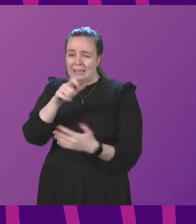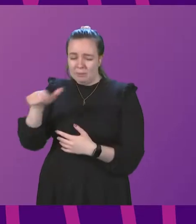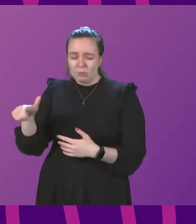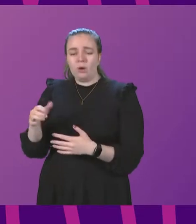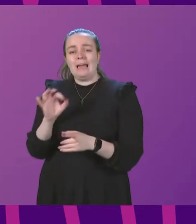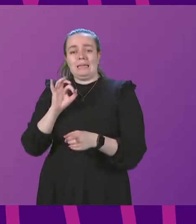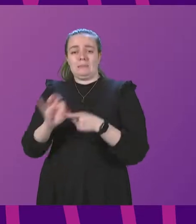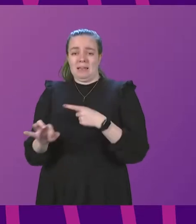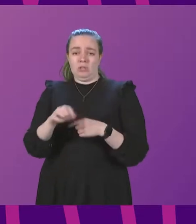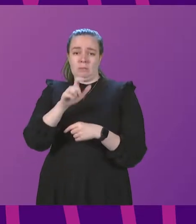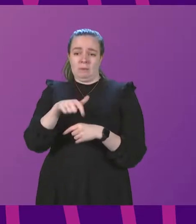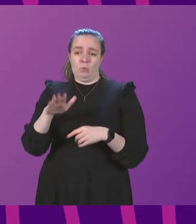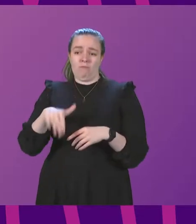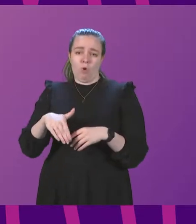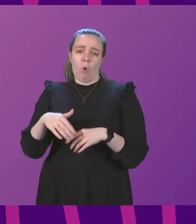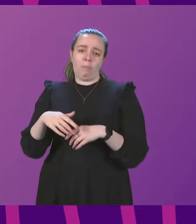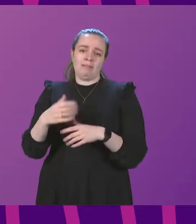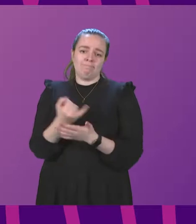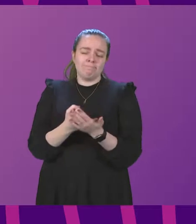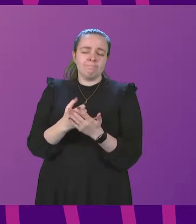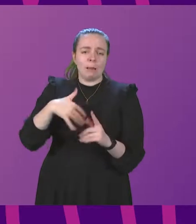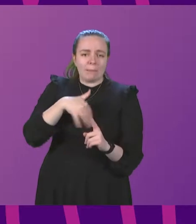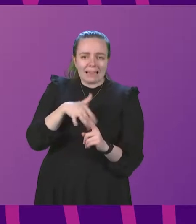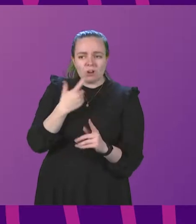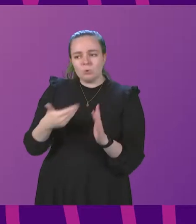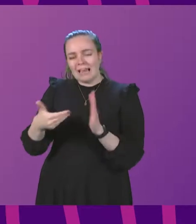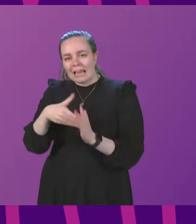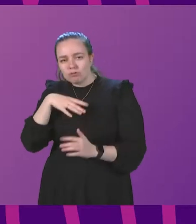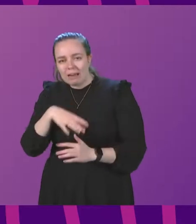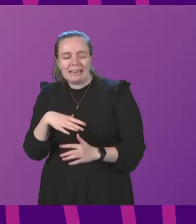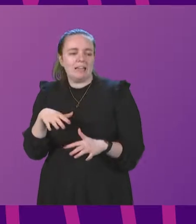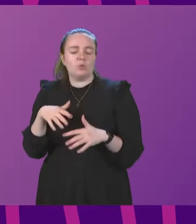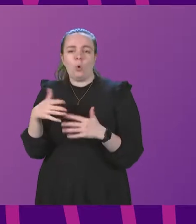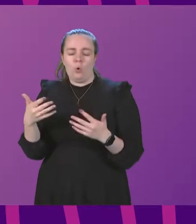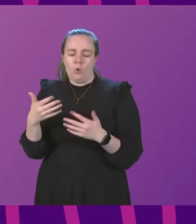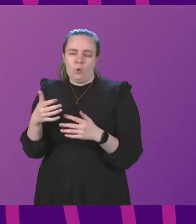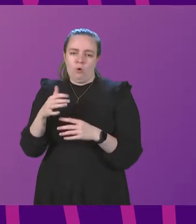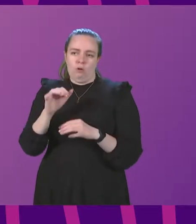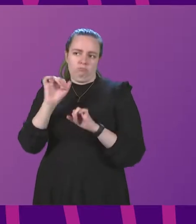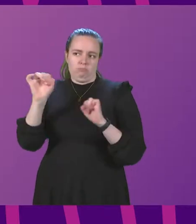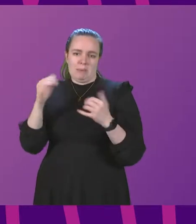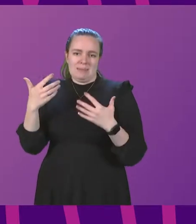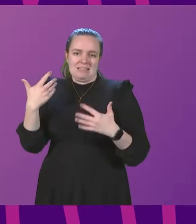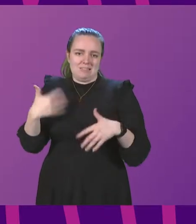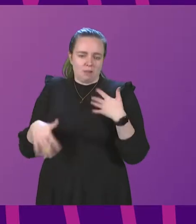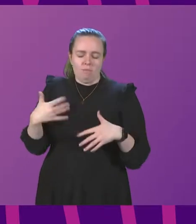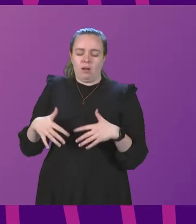from those from deprived backgrounds, those with additional support needs, or indeed those that have suffered